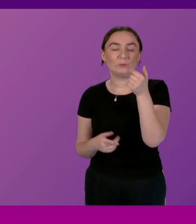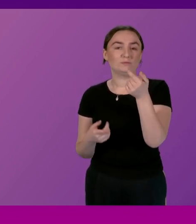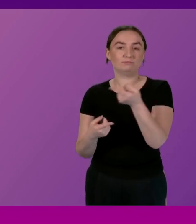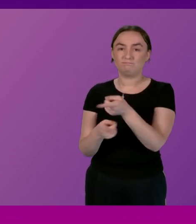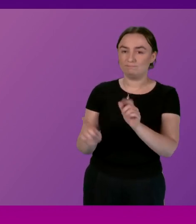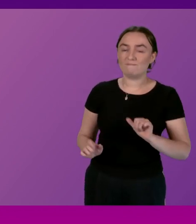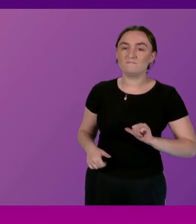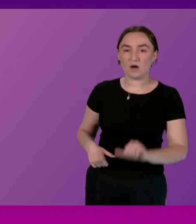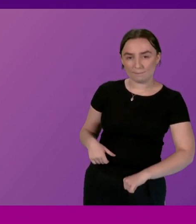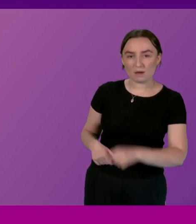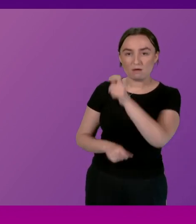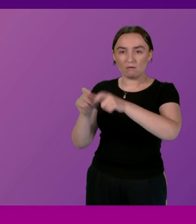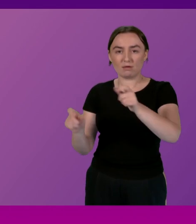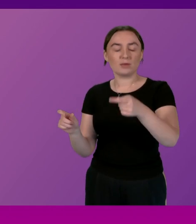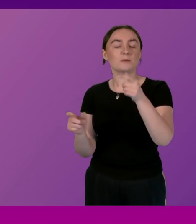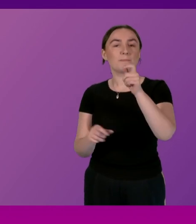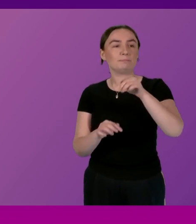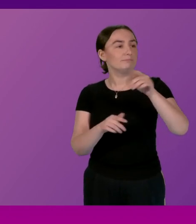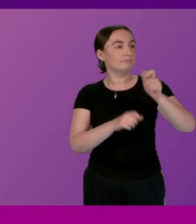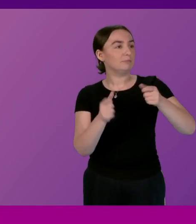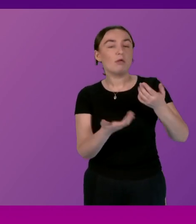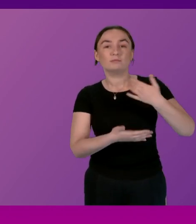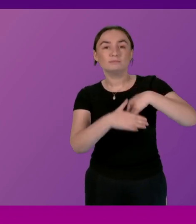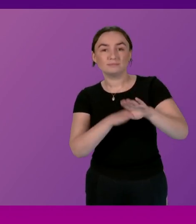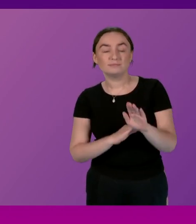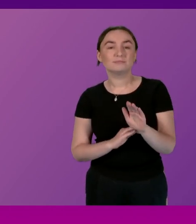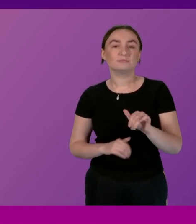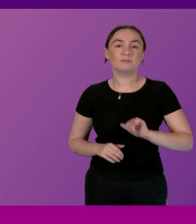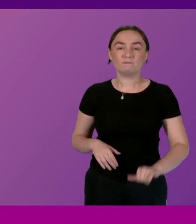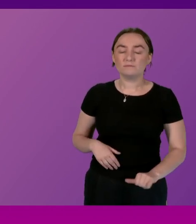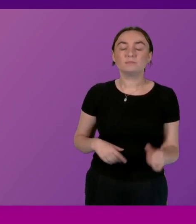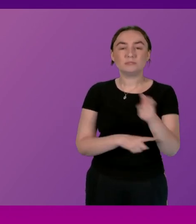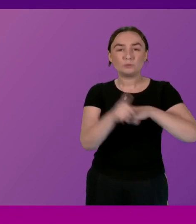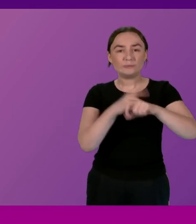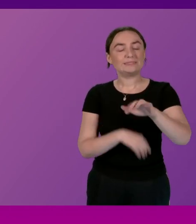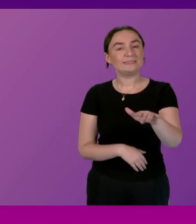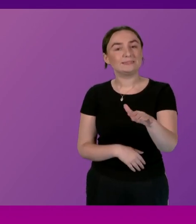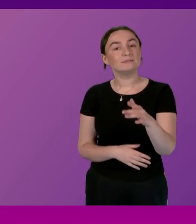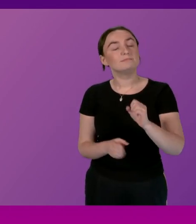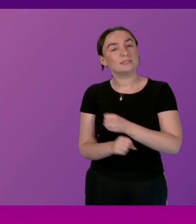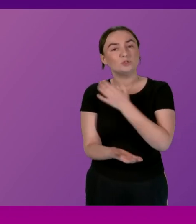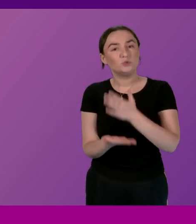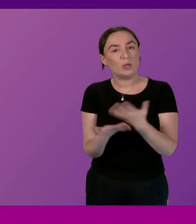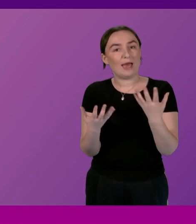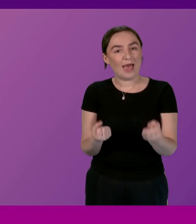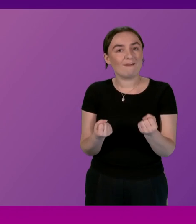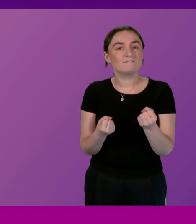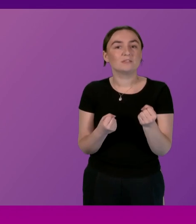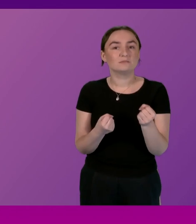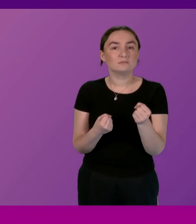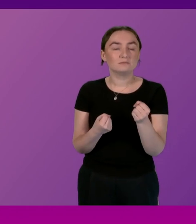farmers and to those involved in agricultural industries is ensuring that we create